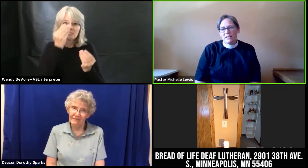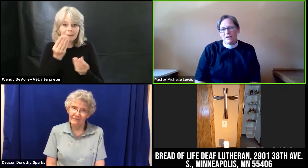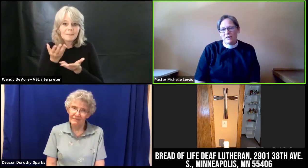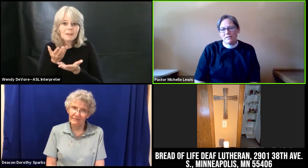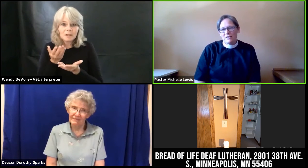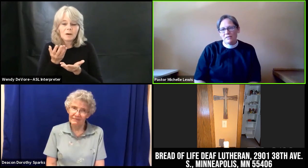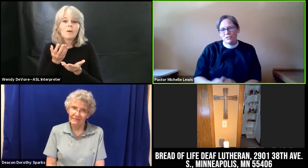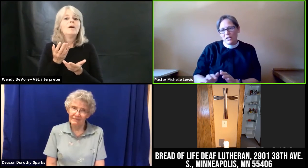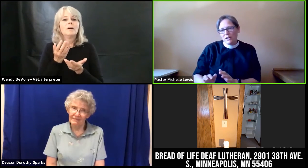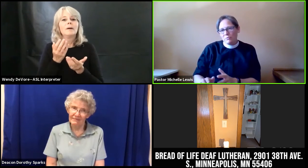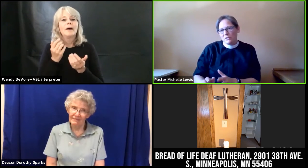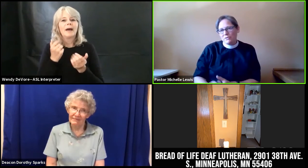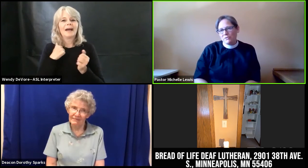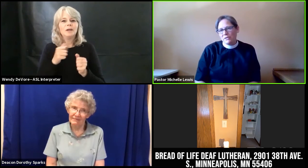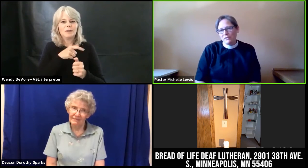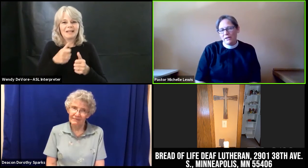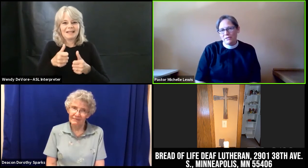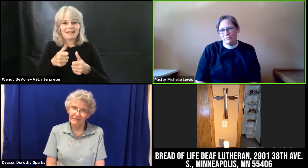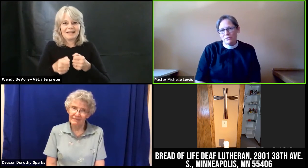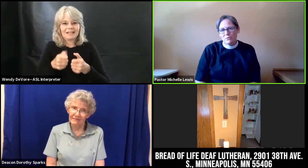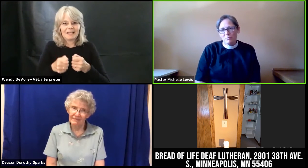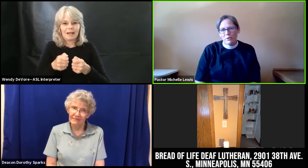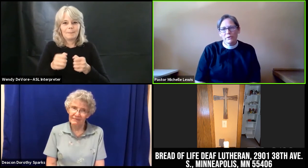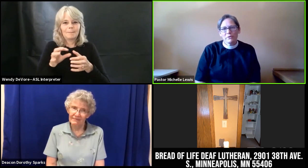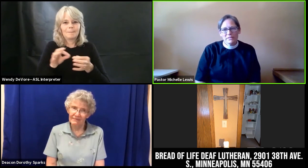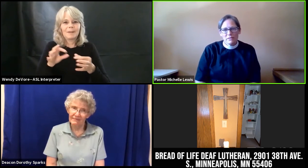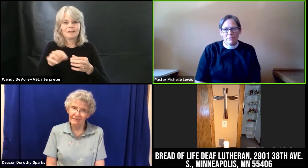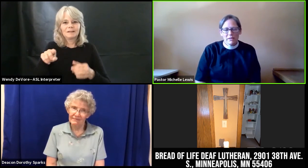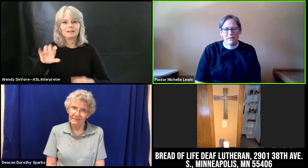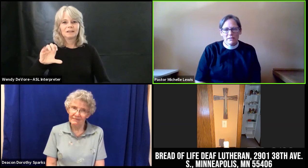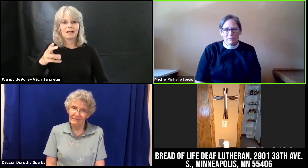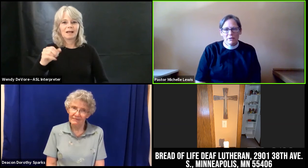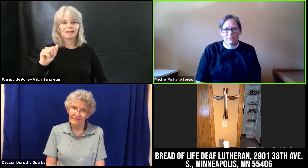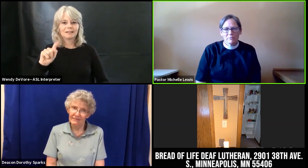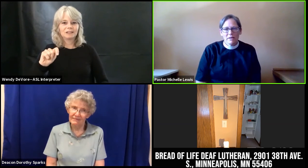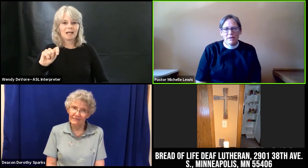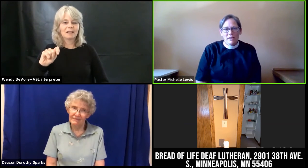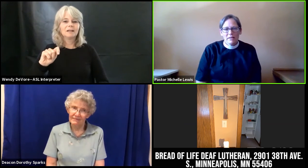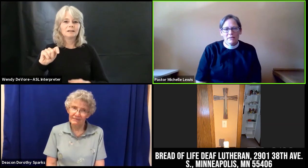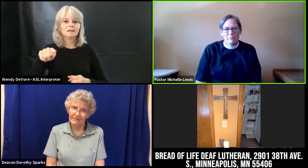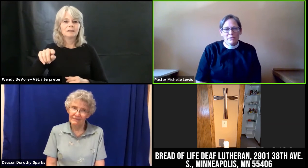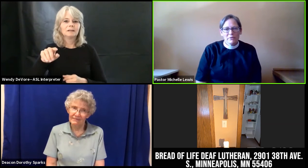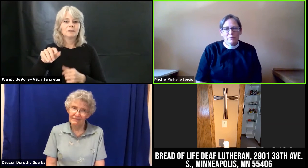the chat window here on youtube or you can send me an email and let me know